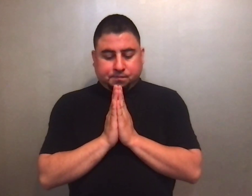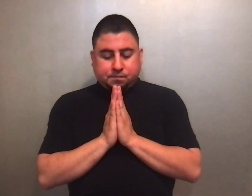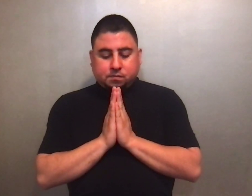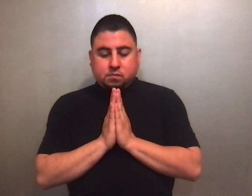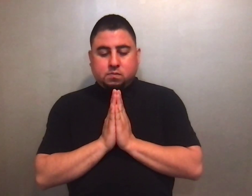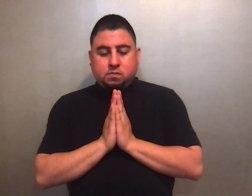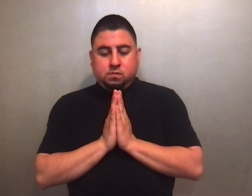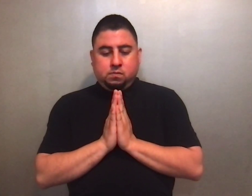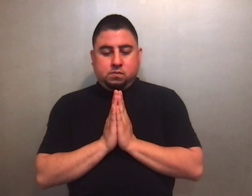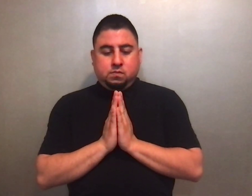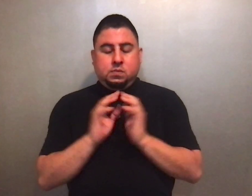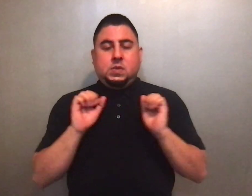Let us pray.